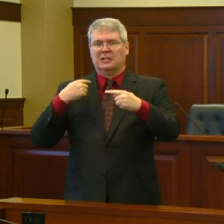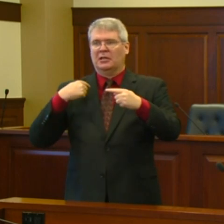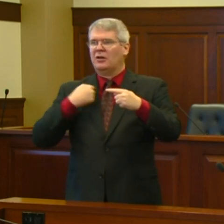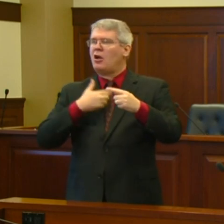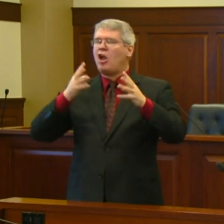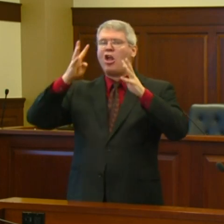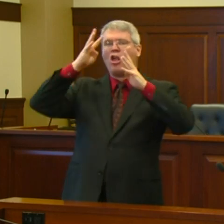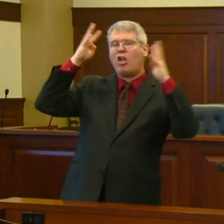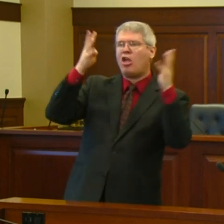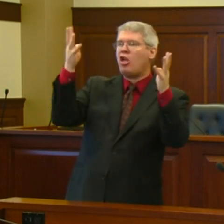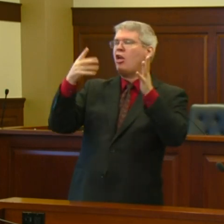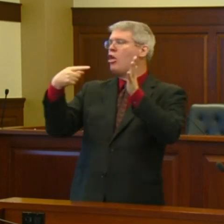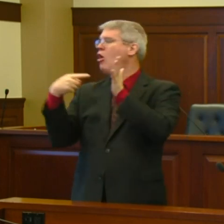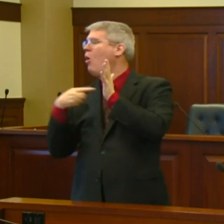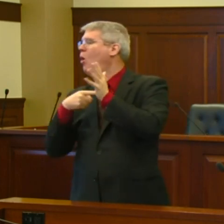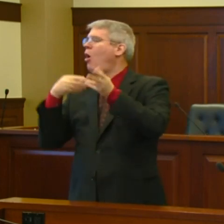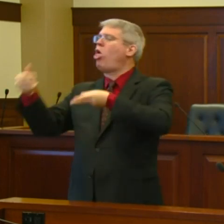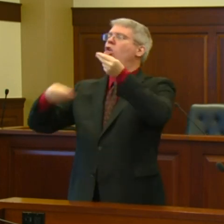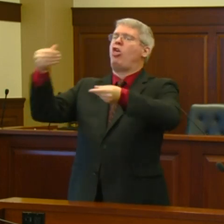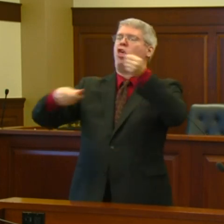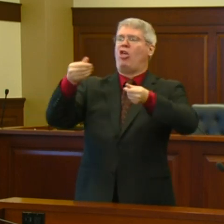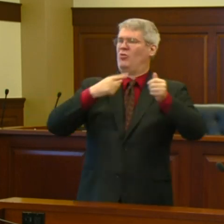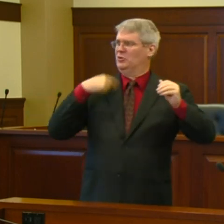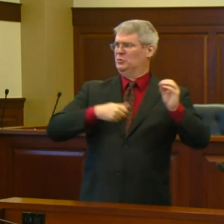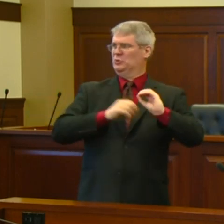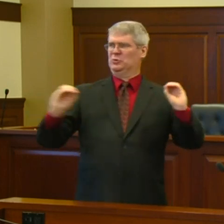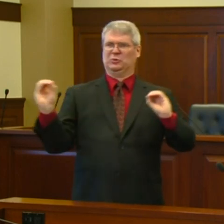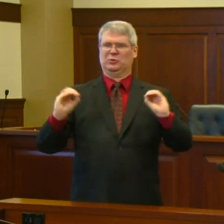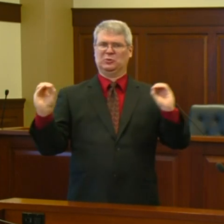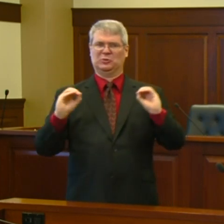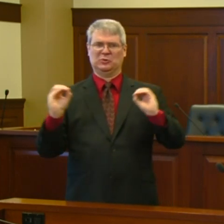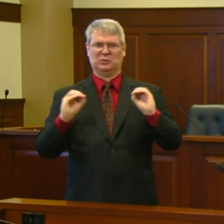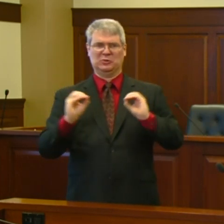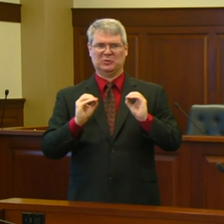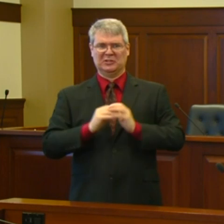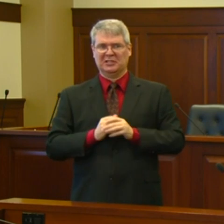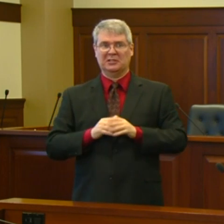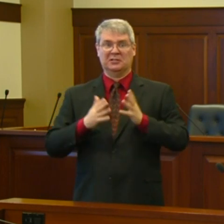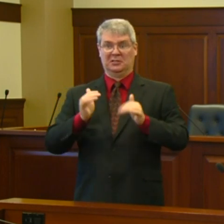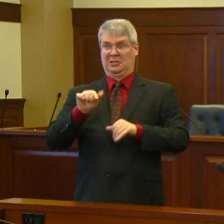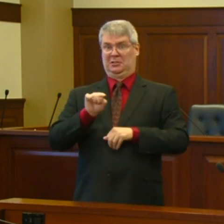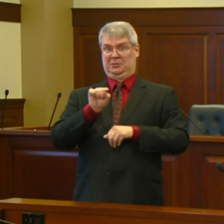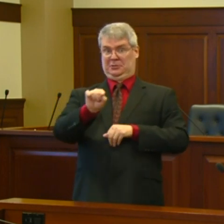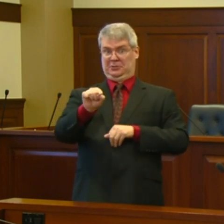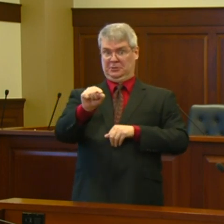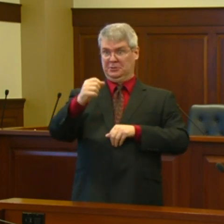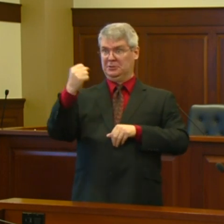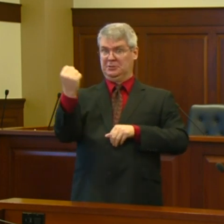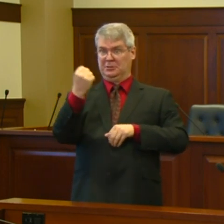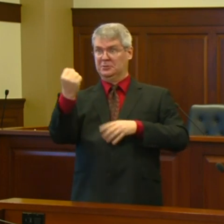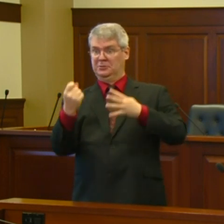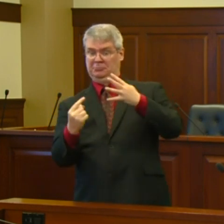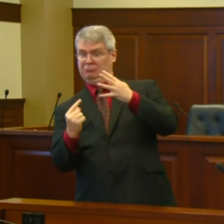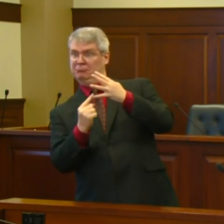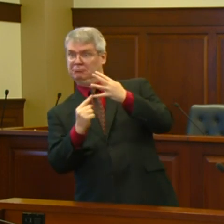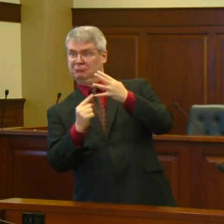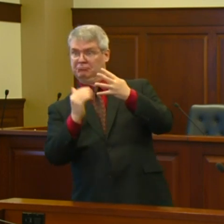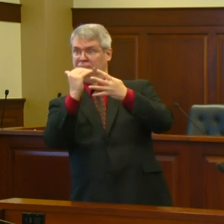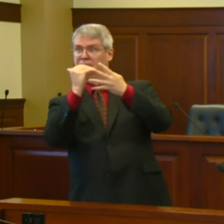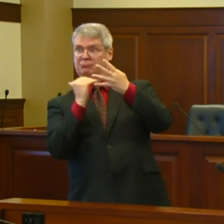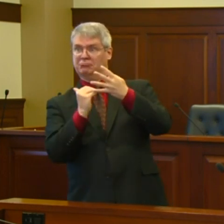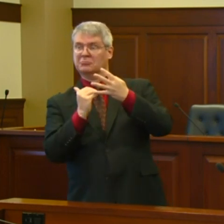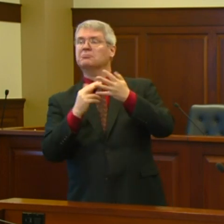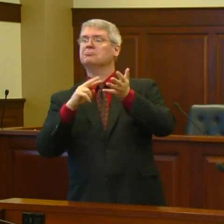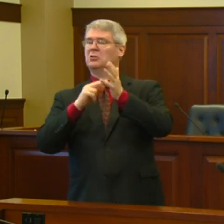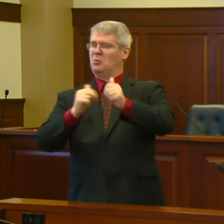On Saturday, 100% of businesses will be able to open their doors as we enter stage four of our Idaho